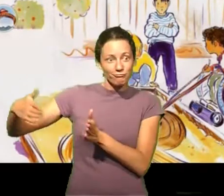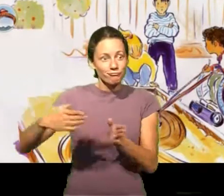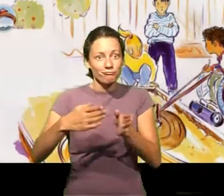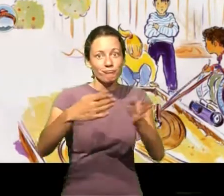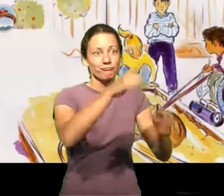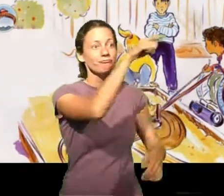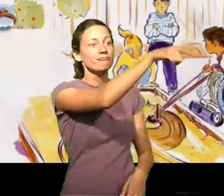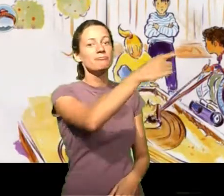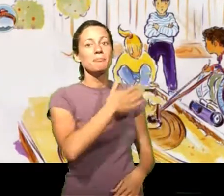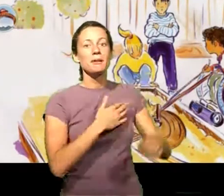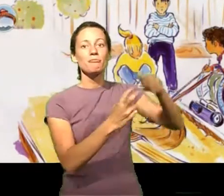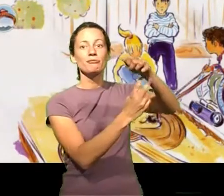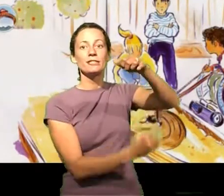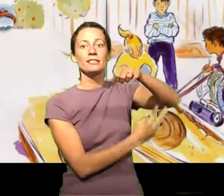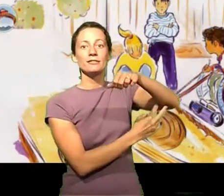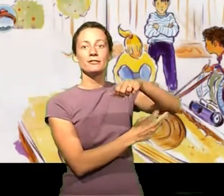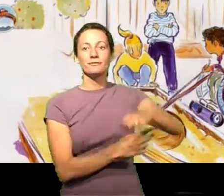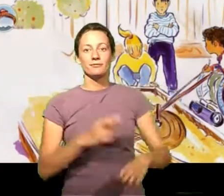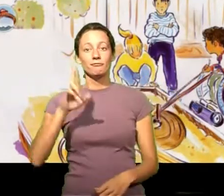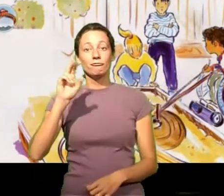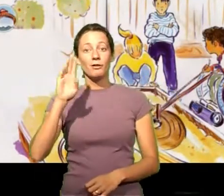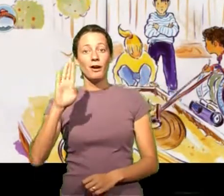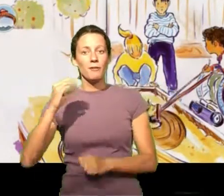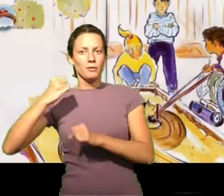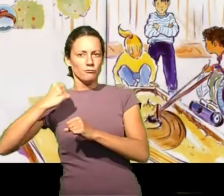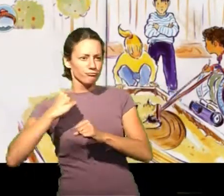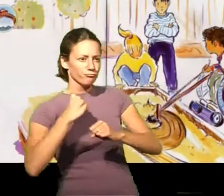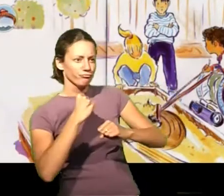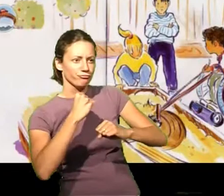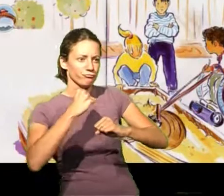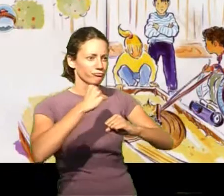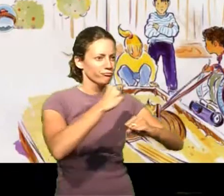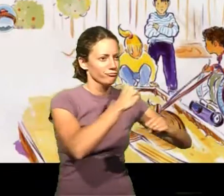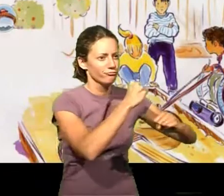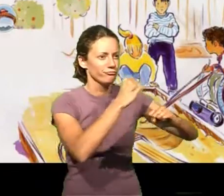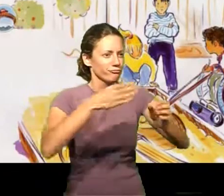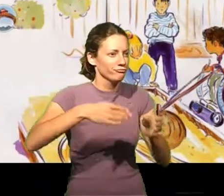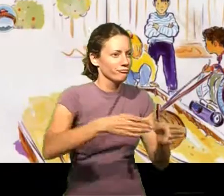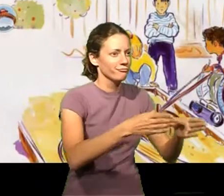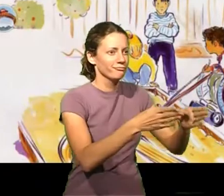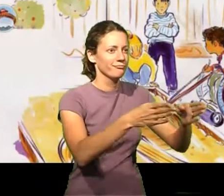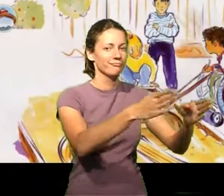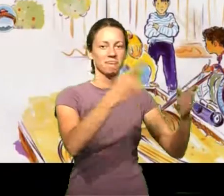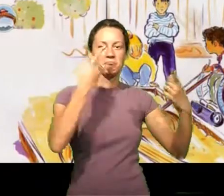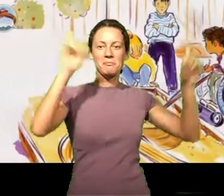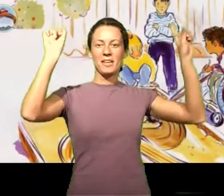It's my turn, said Jake. Make a road to my bridge. Rob made a road to Jake's bridge.